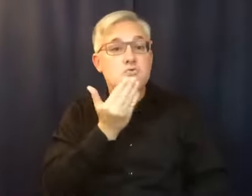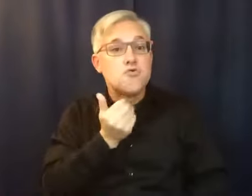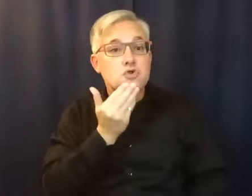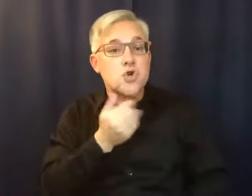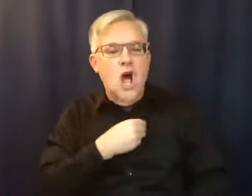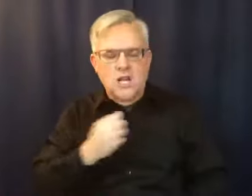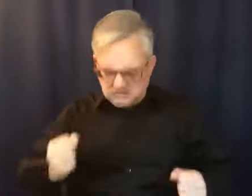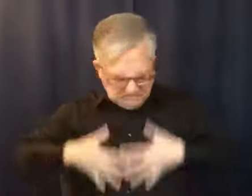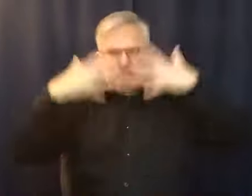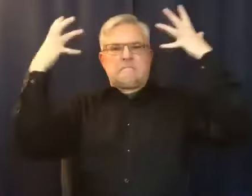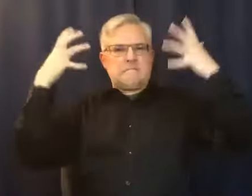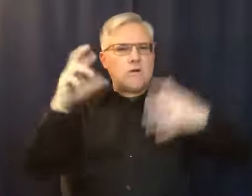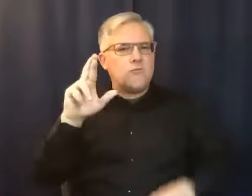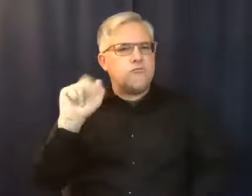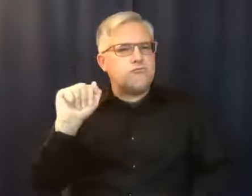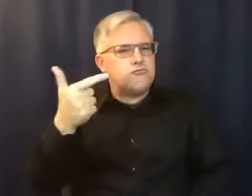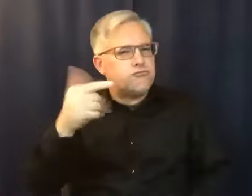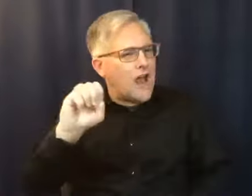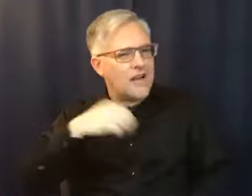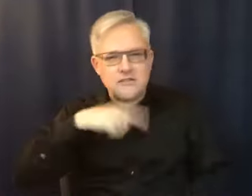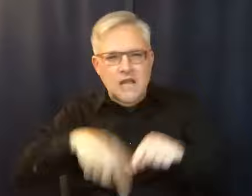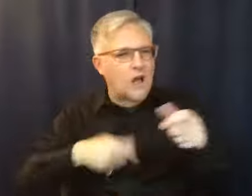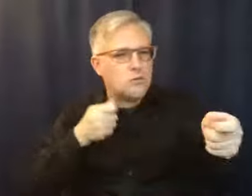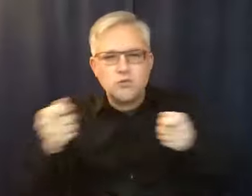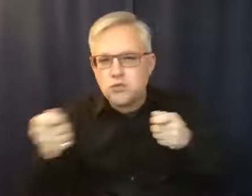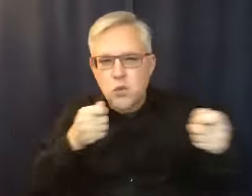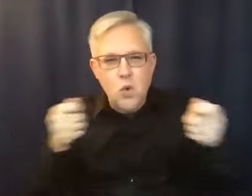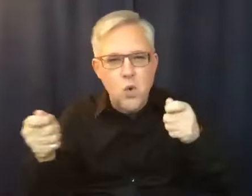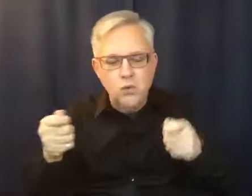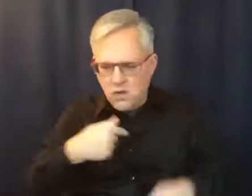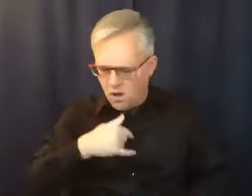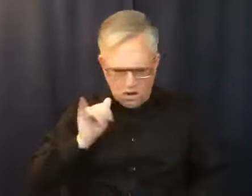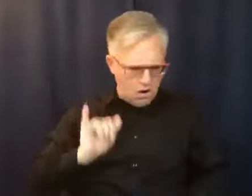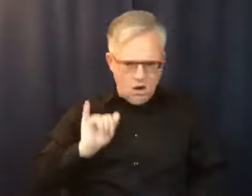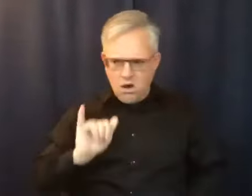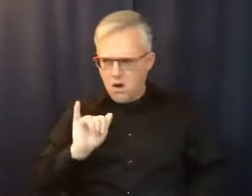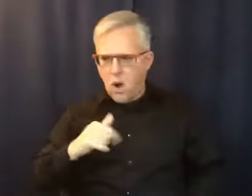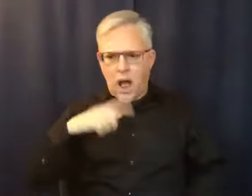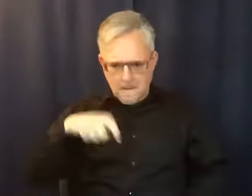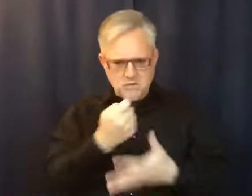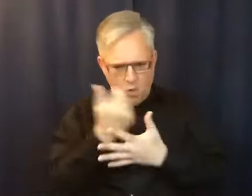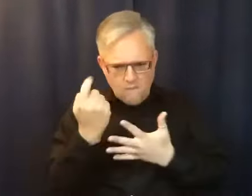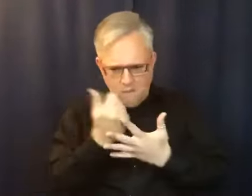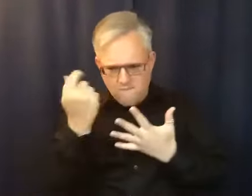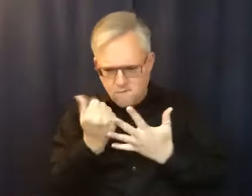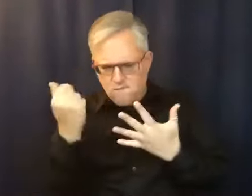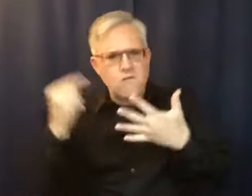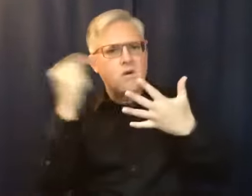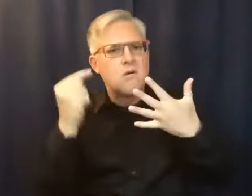there's certain items and there's certain things that have to be removed from my heart and from my heart and from my food plant